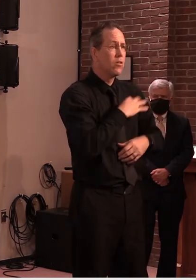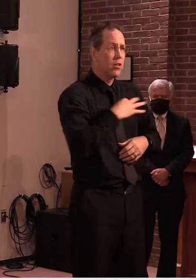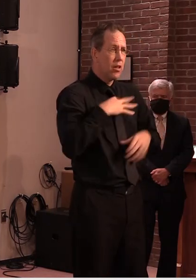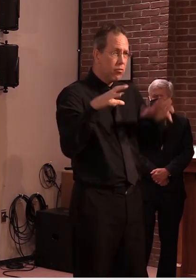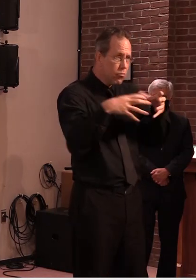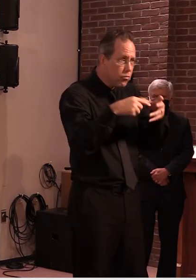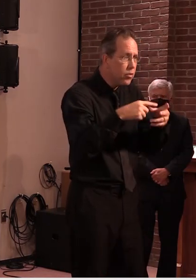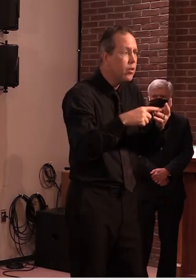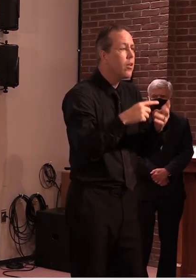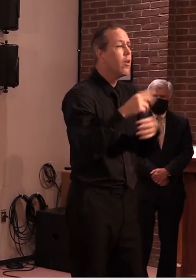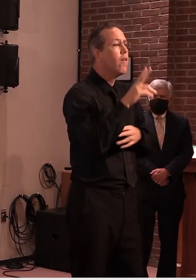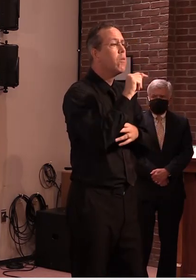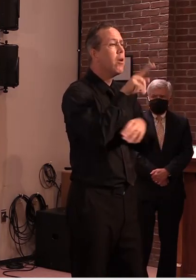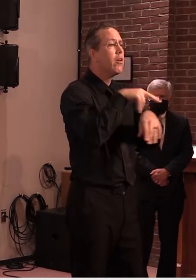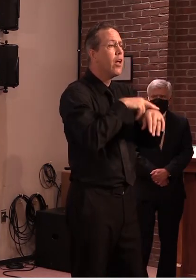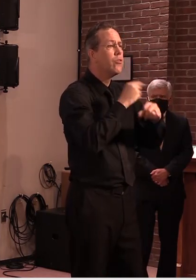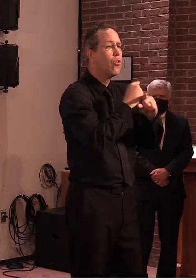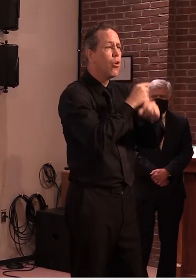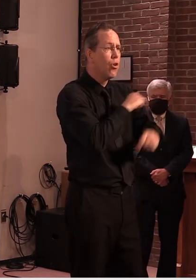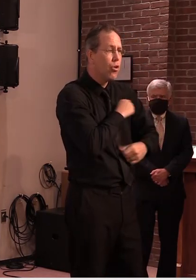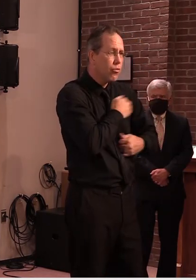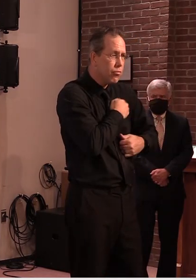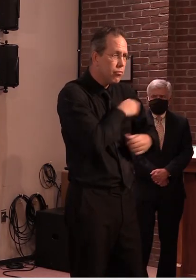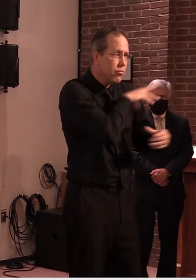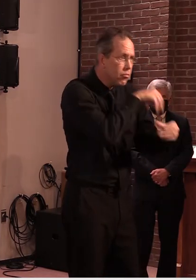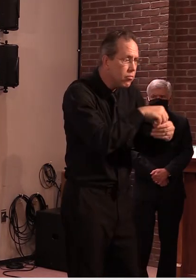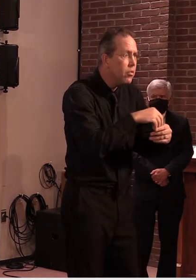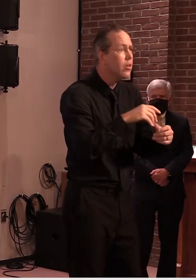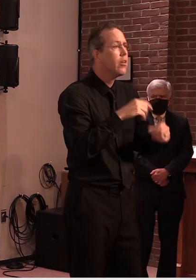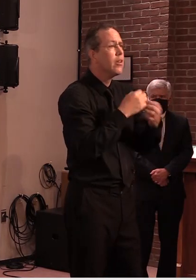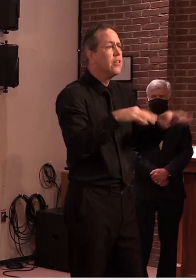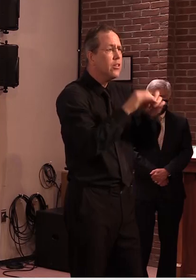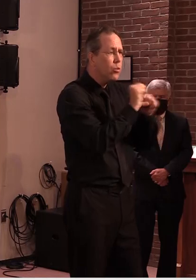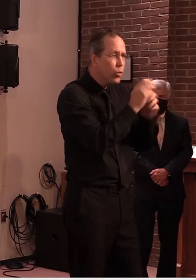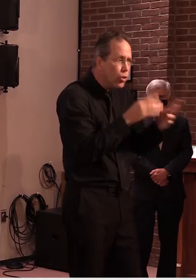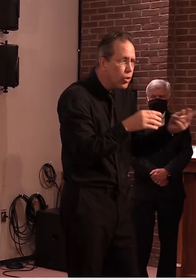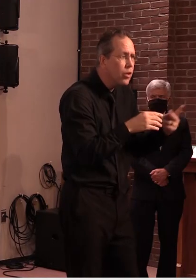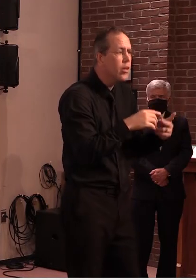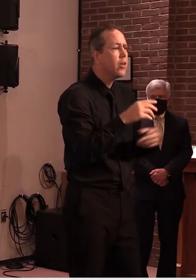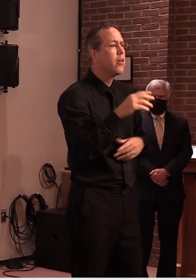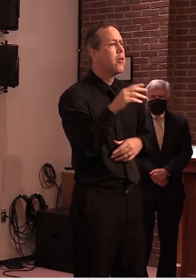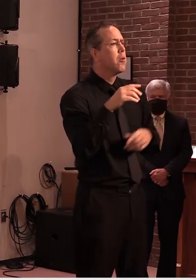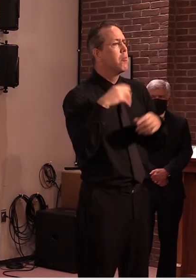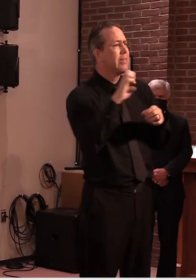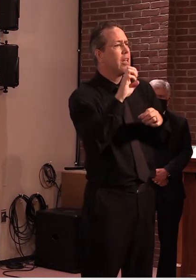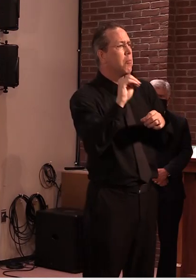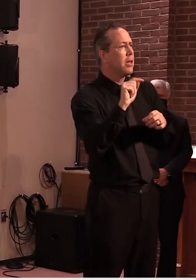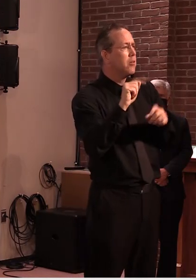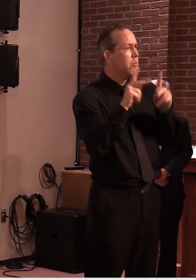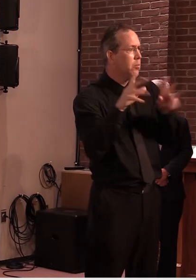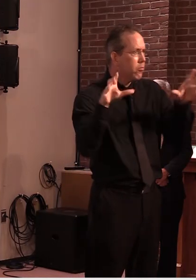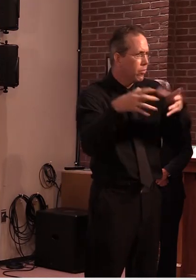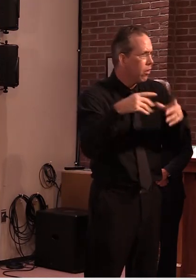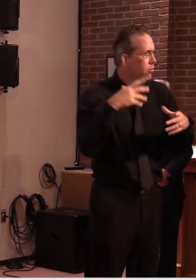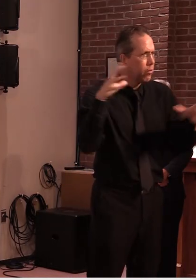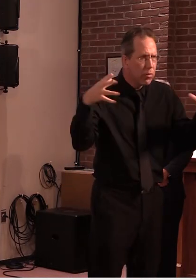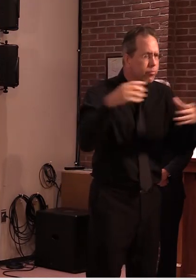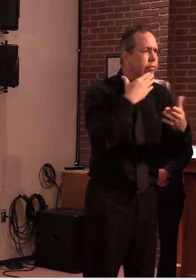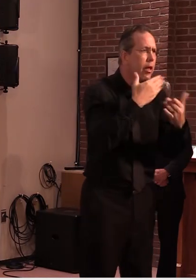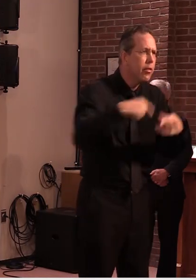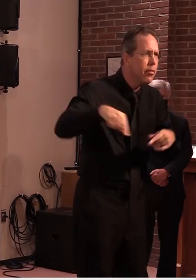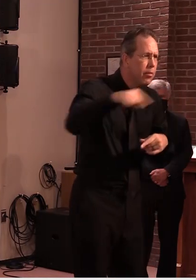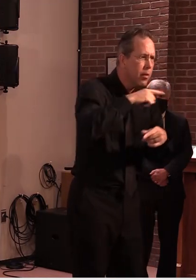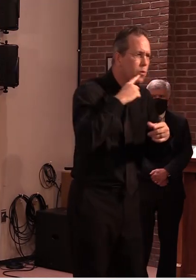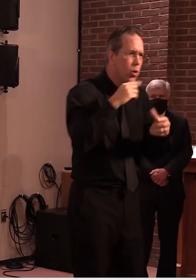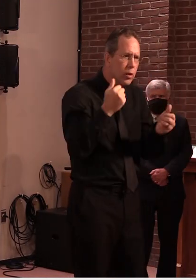state employees and ems workers who have stood up and and run all these pop-up sites